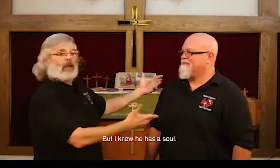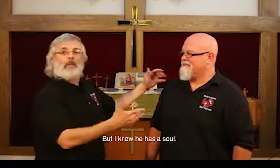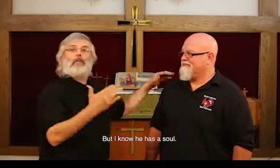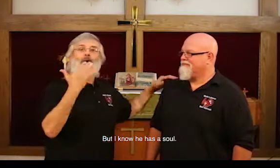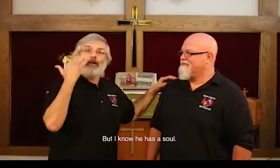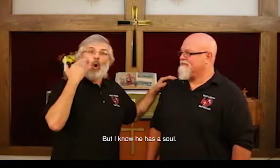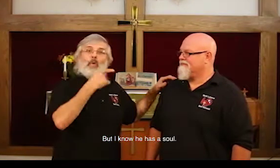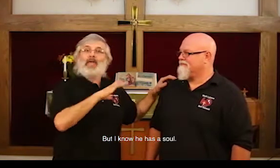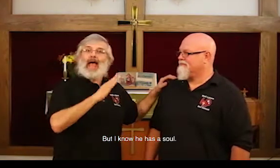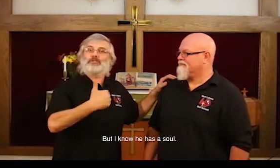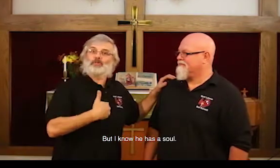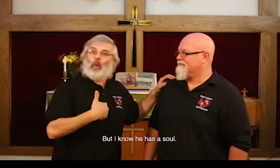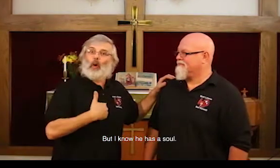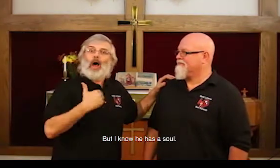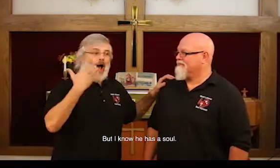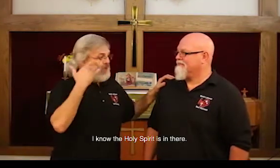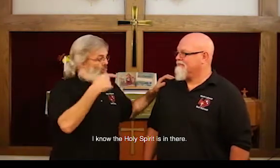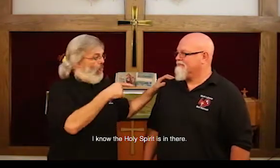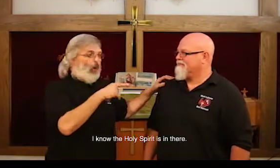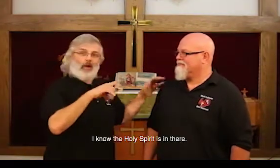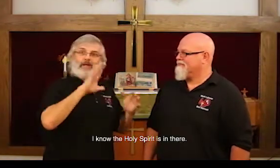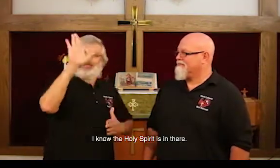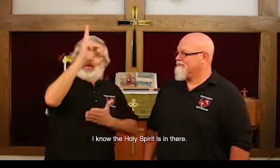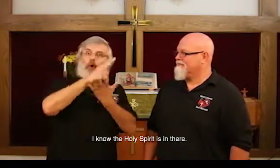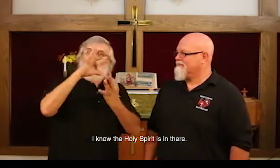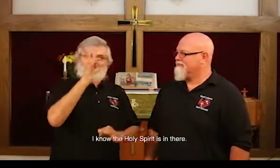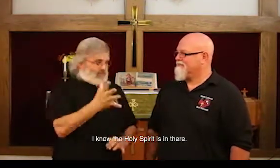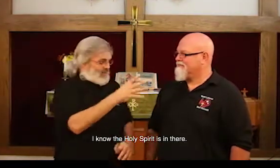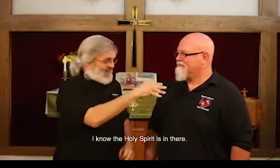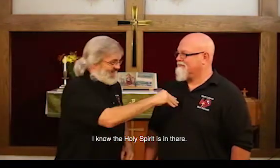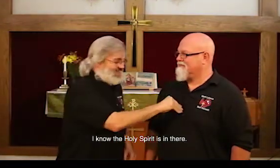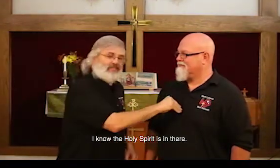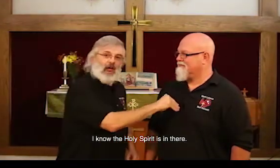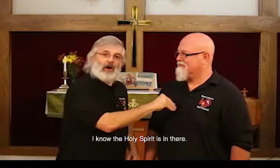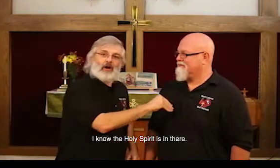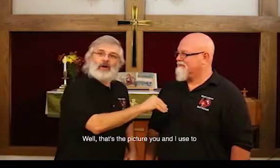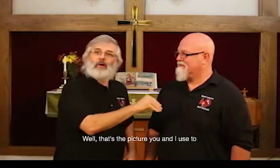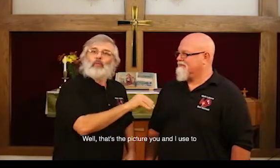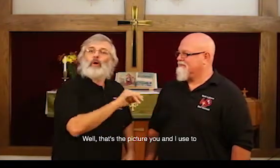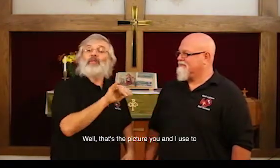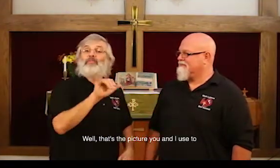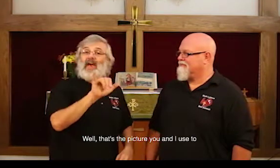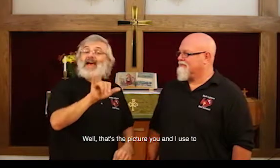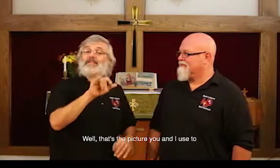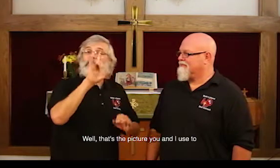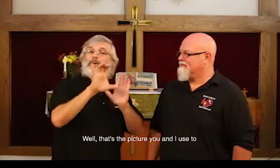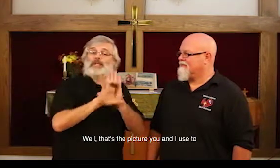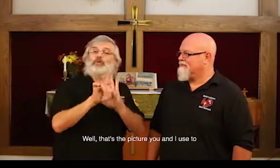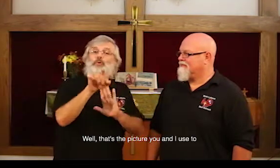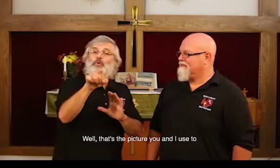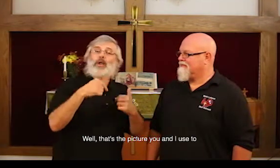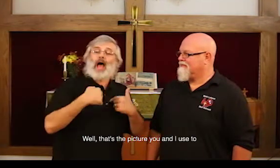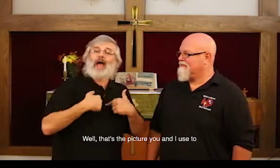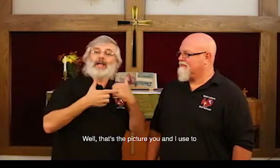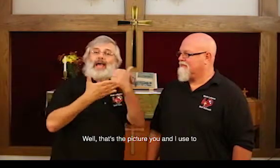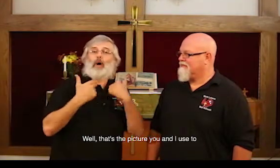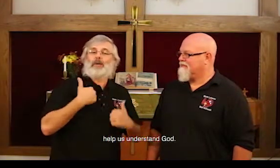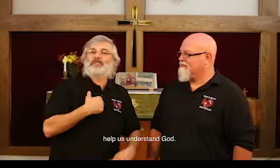but I know he has a soul, I know the Holy Spirit is in there, well, that's the picture you and I to help us